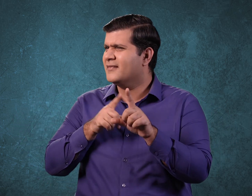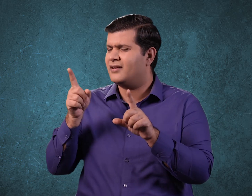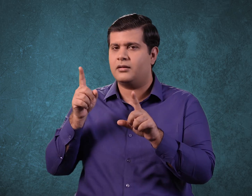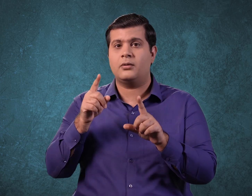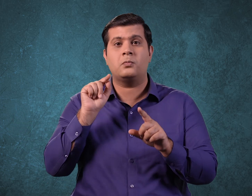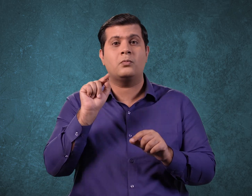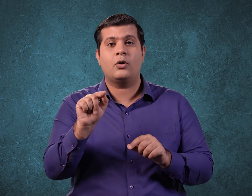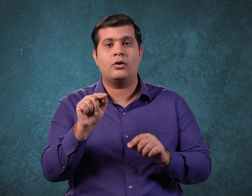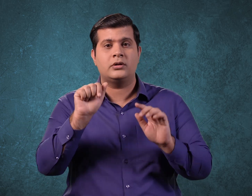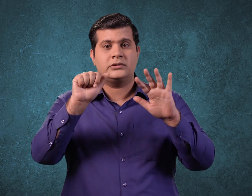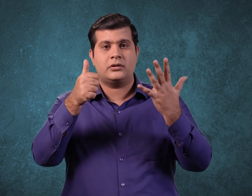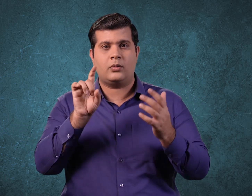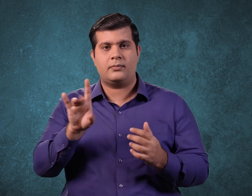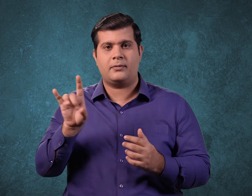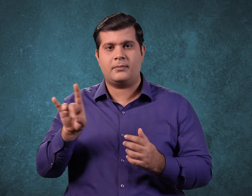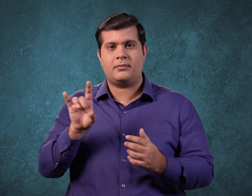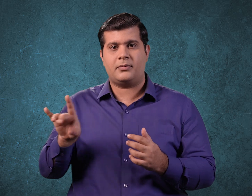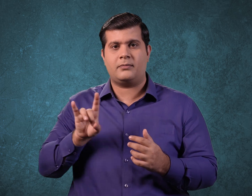This would be because of all the extra days.